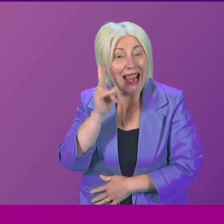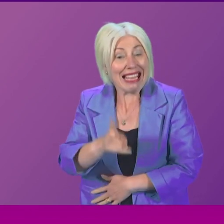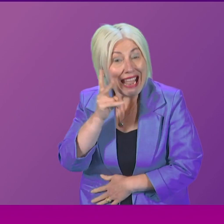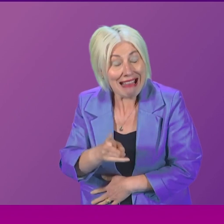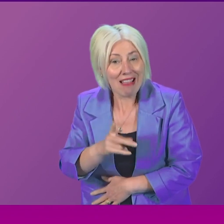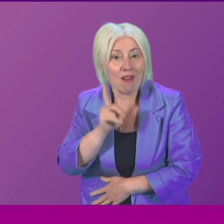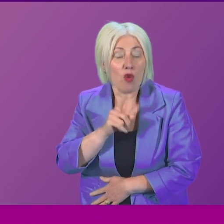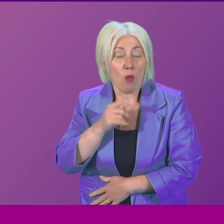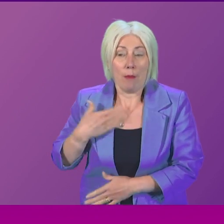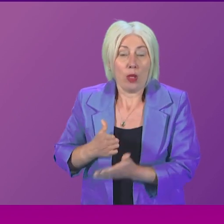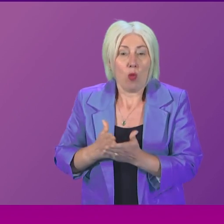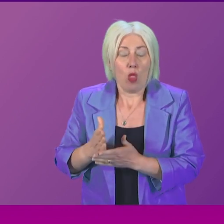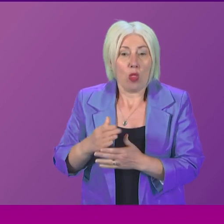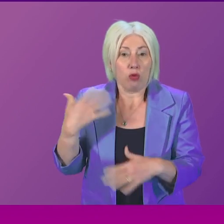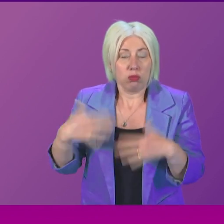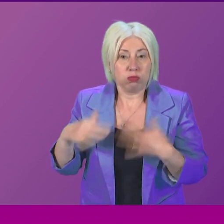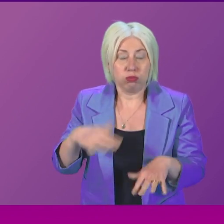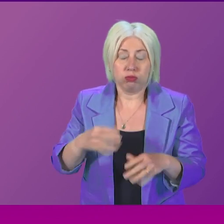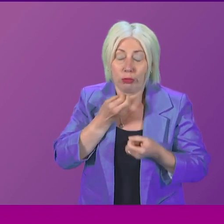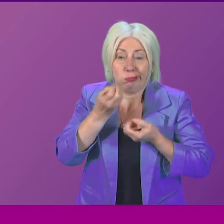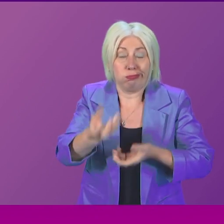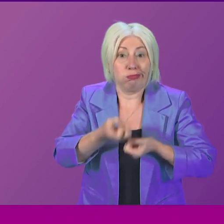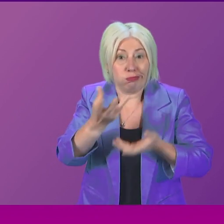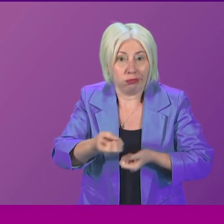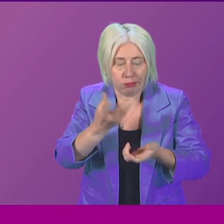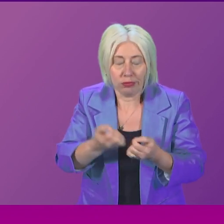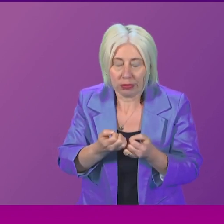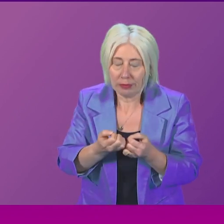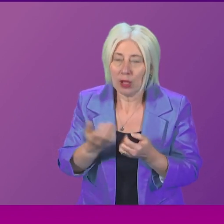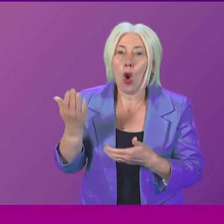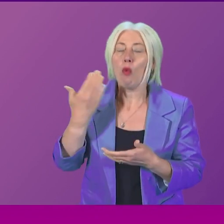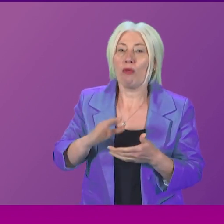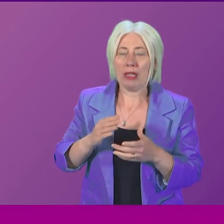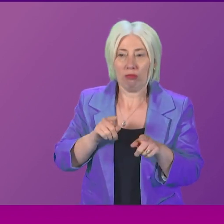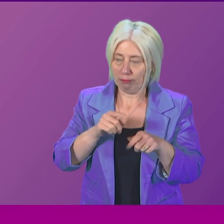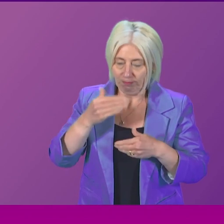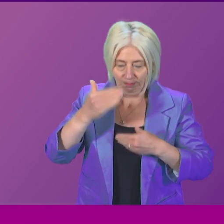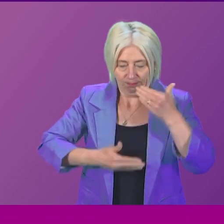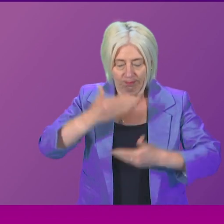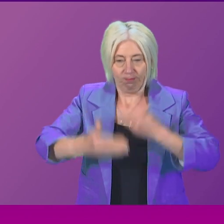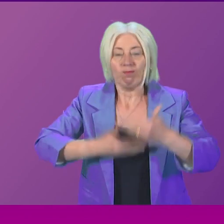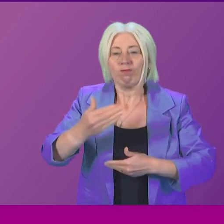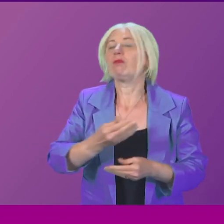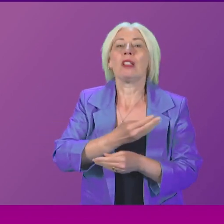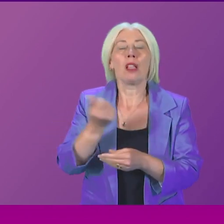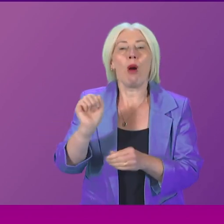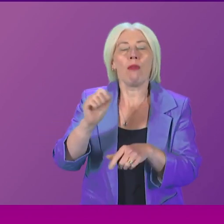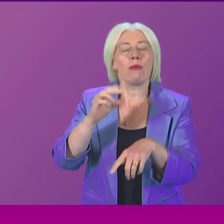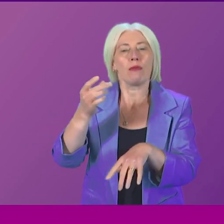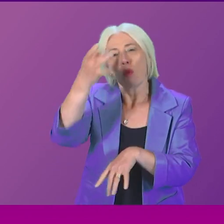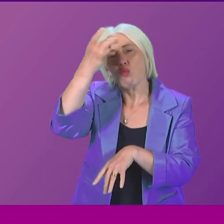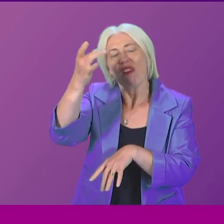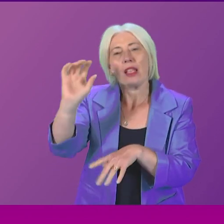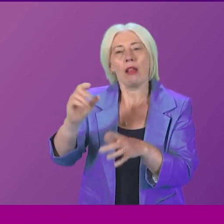those survivors to continue to tell their story. We have taken many steps already that address a number of Professor Britton's findings.